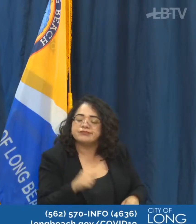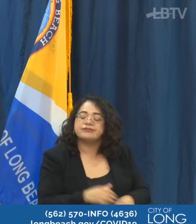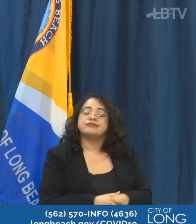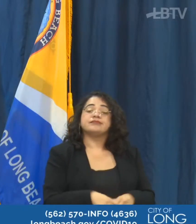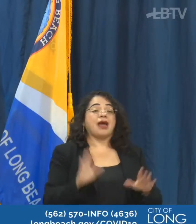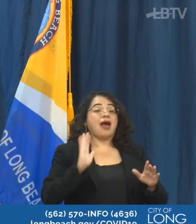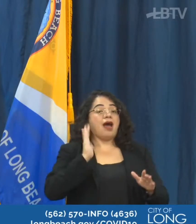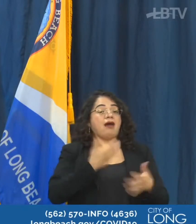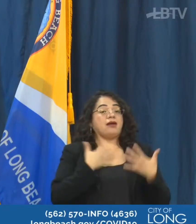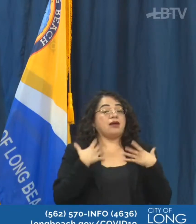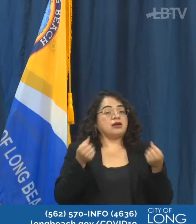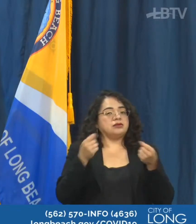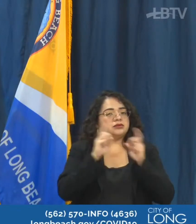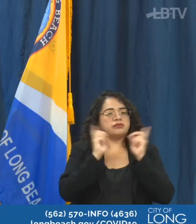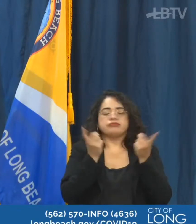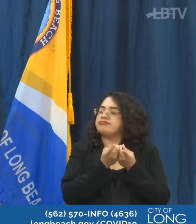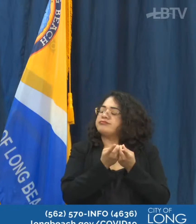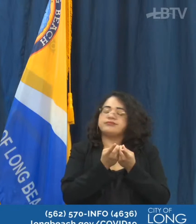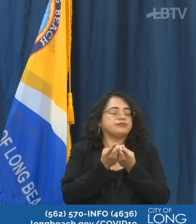is the recommendation of the health department.